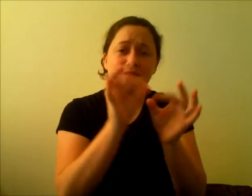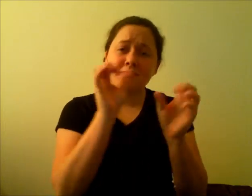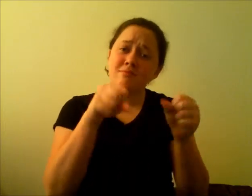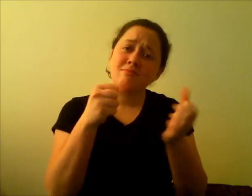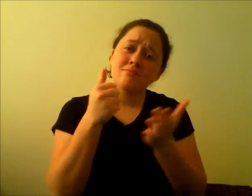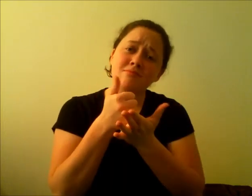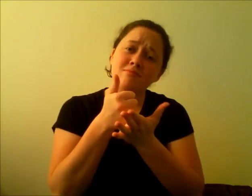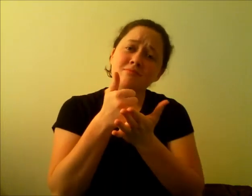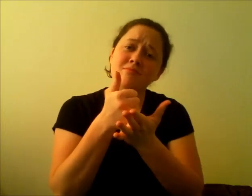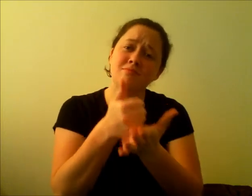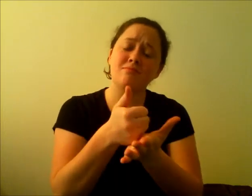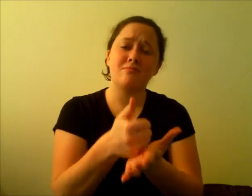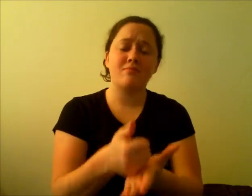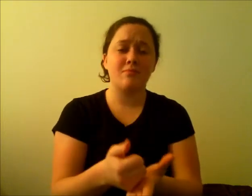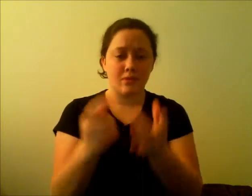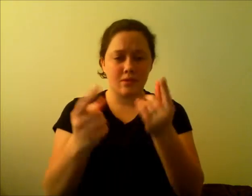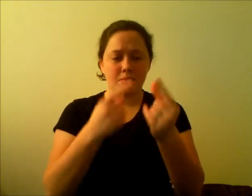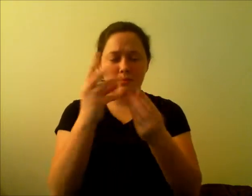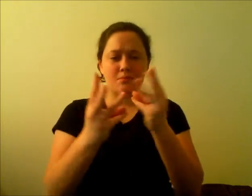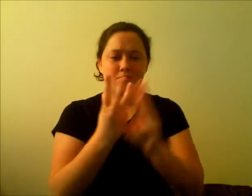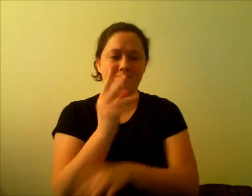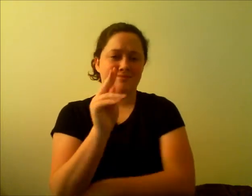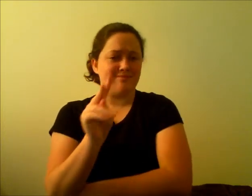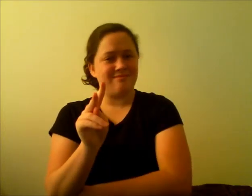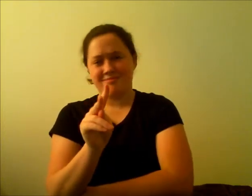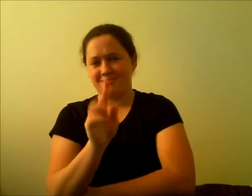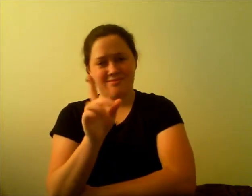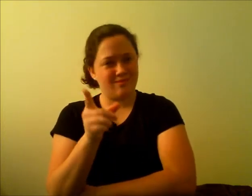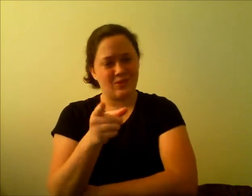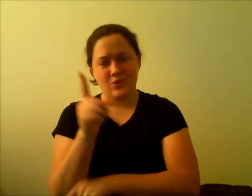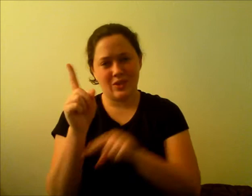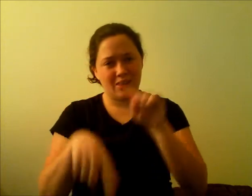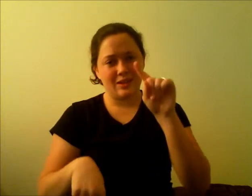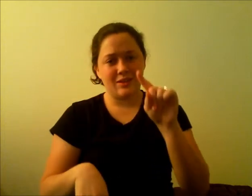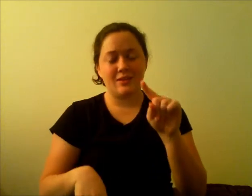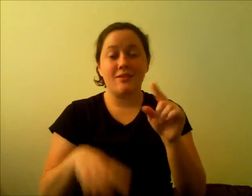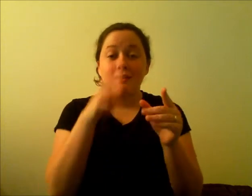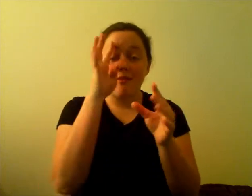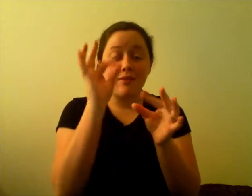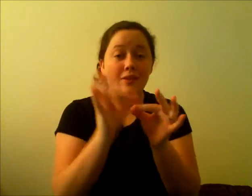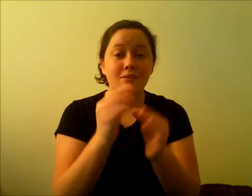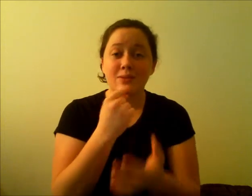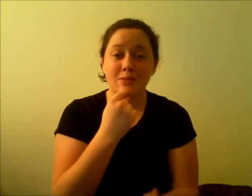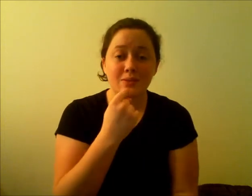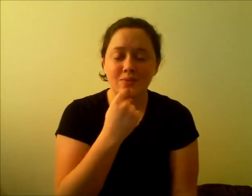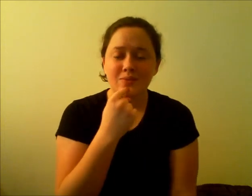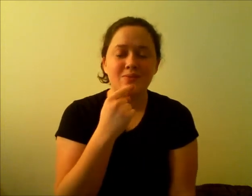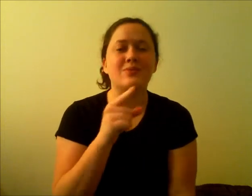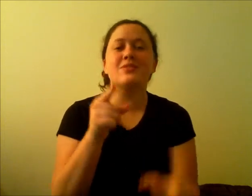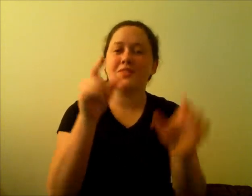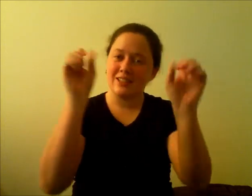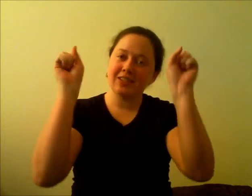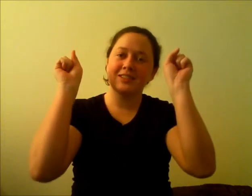can do When the world says you can't It'll tell you that you